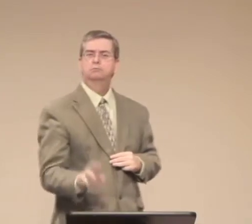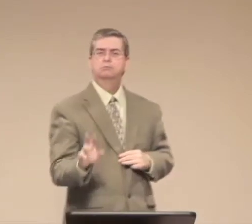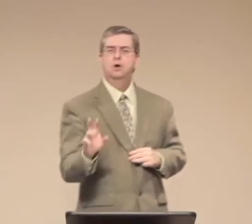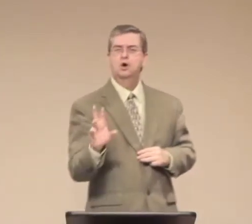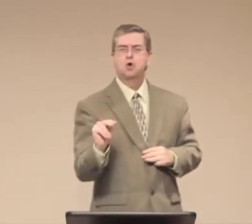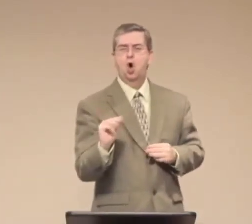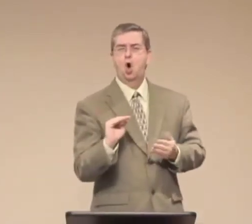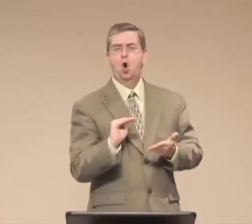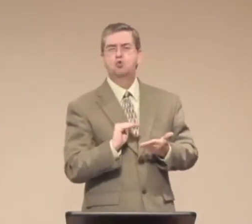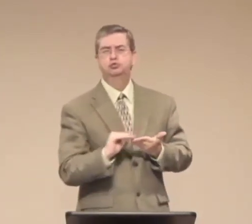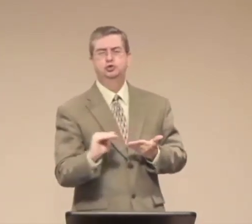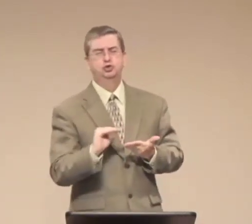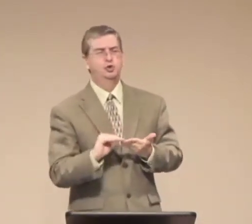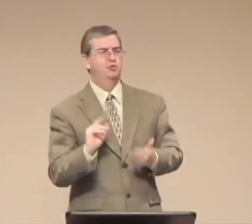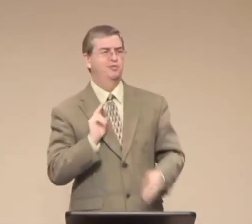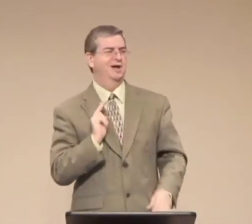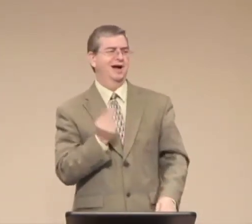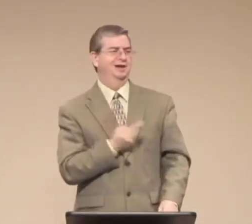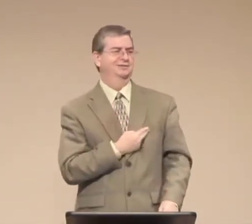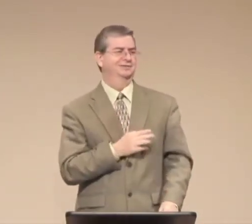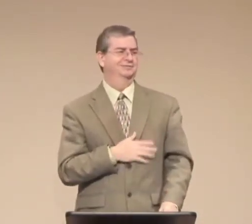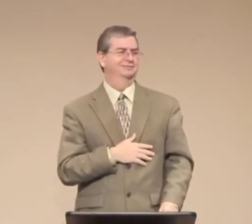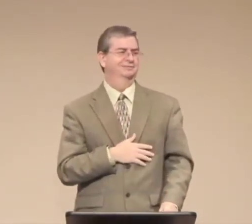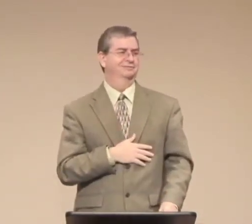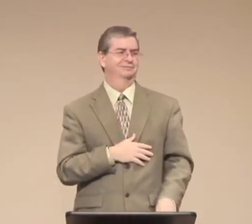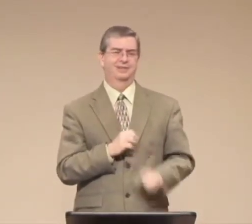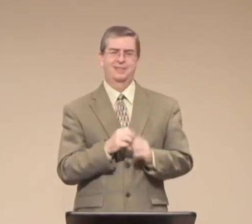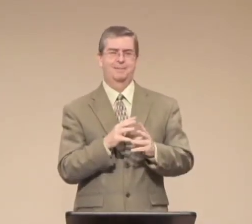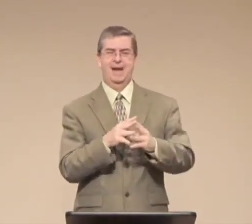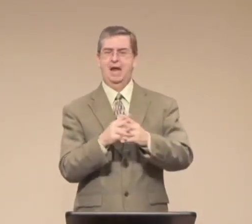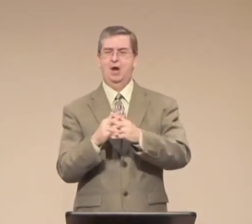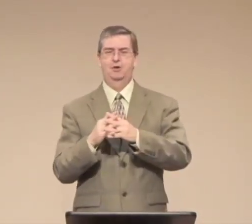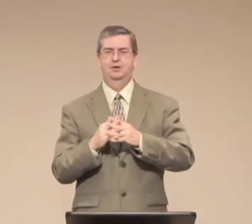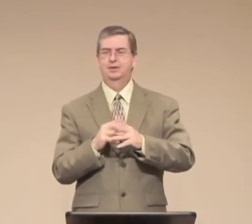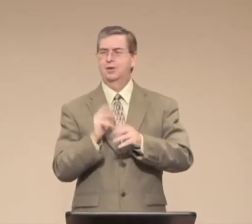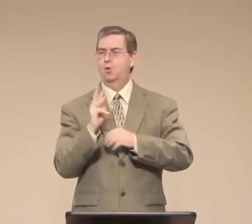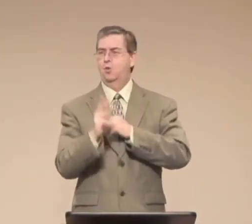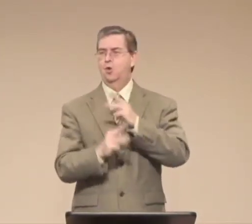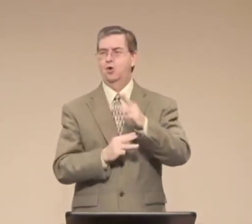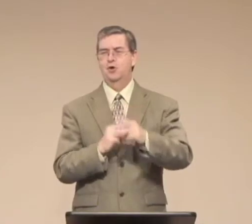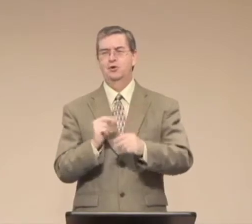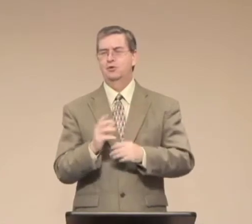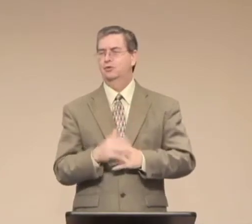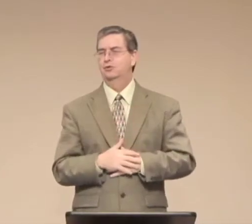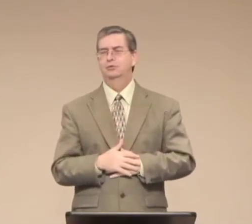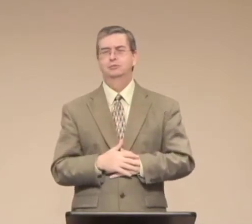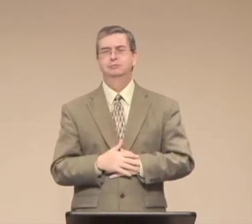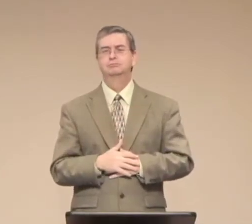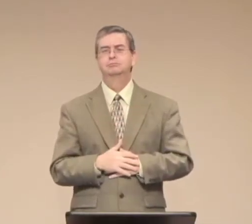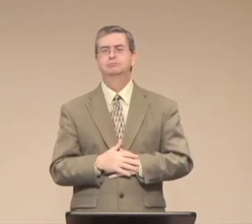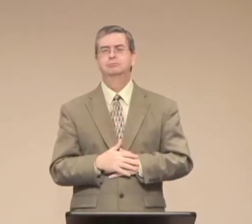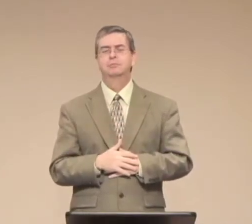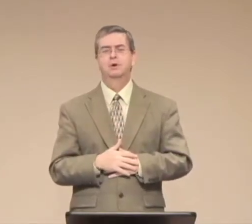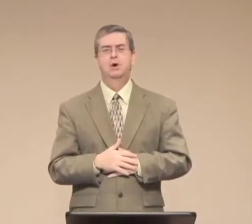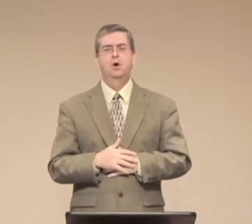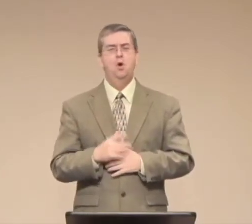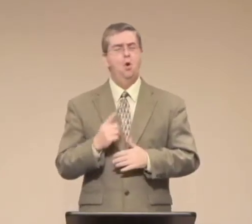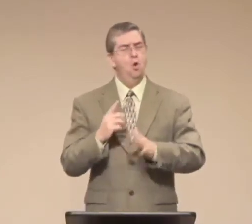That is unbelievable. There's absolutely no excuse for us here in America to harbor